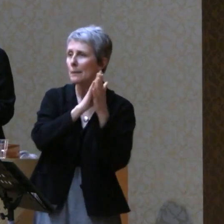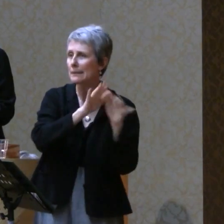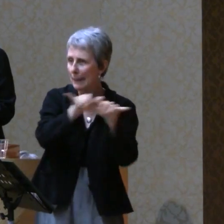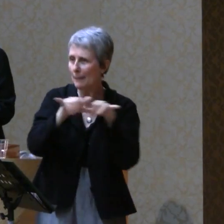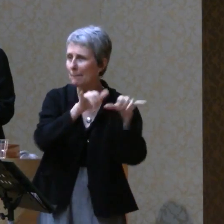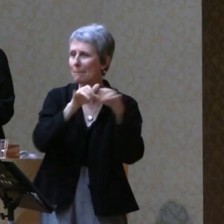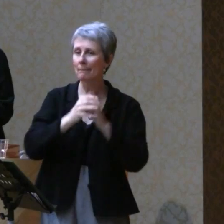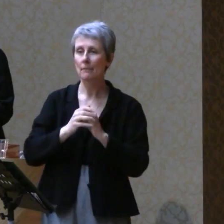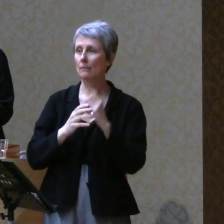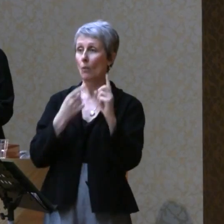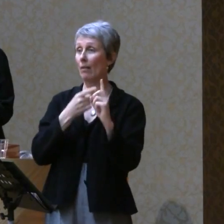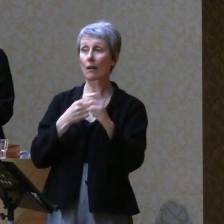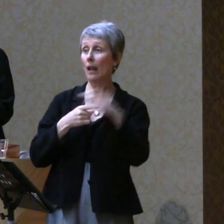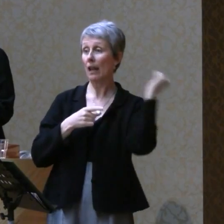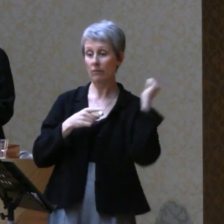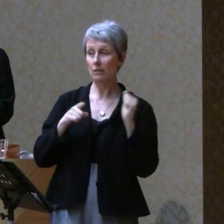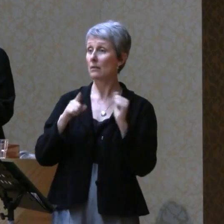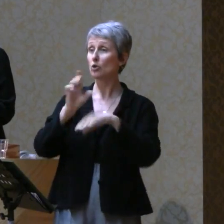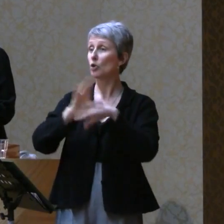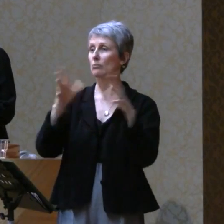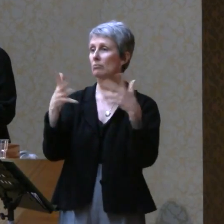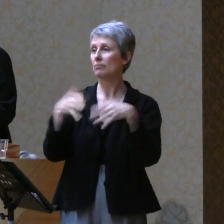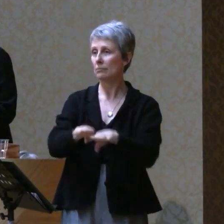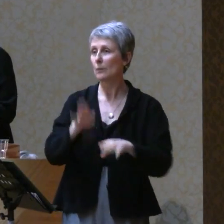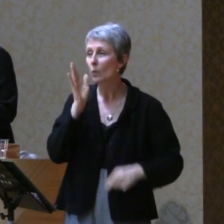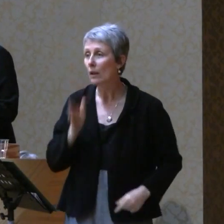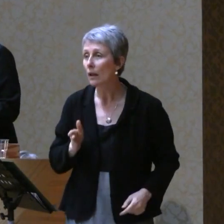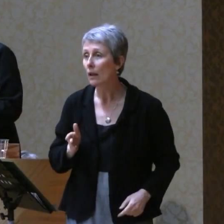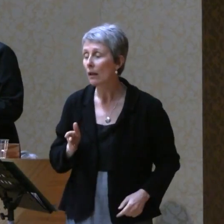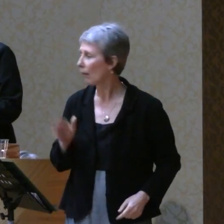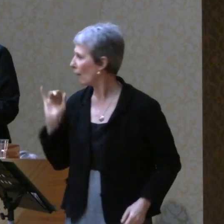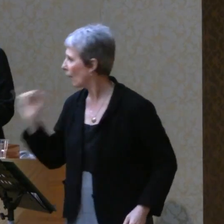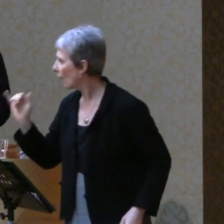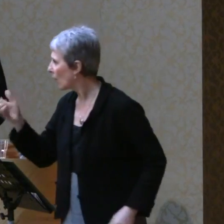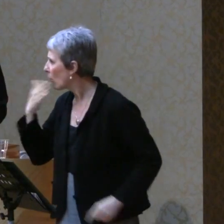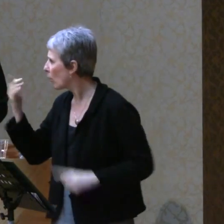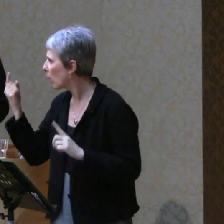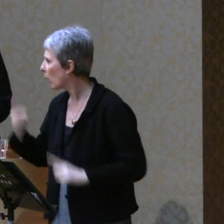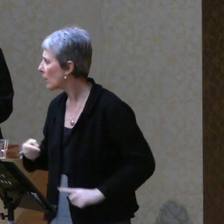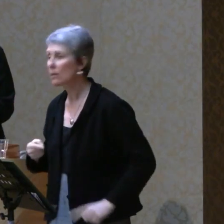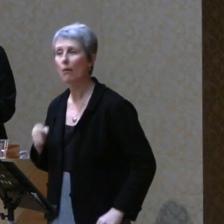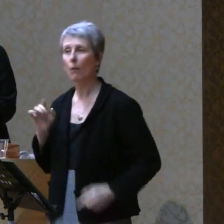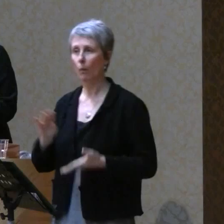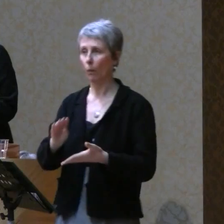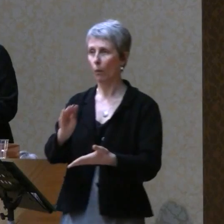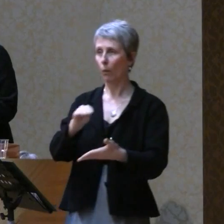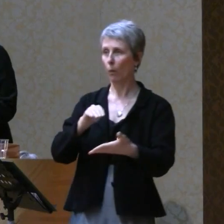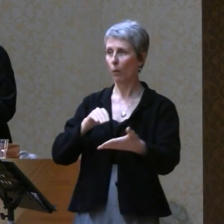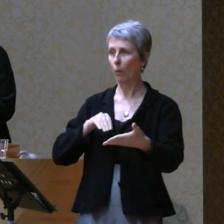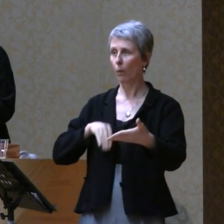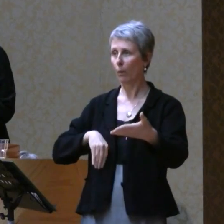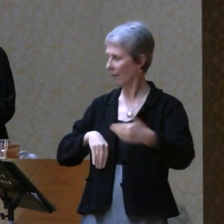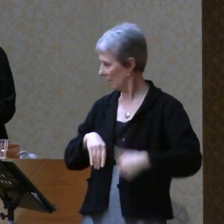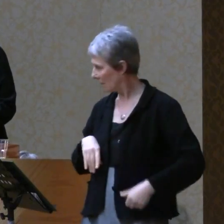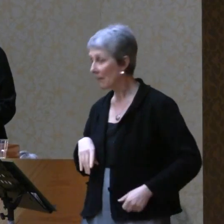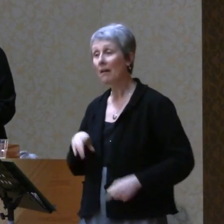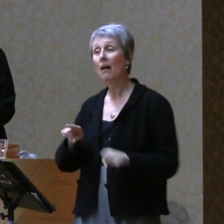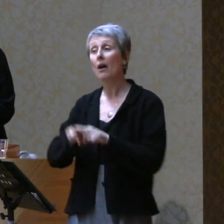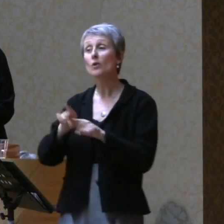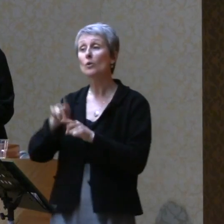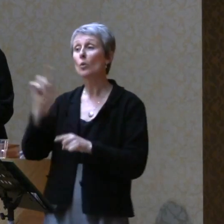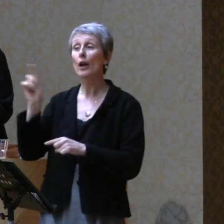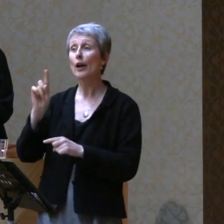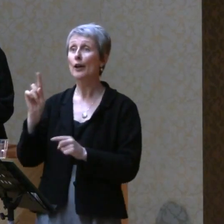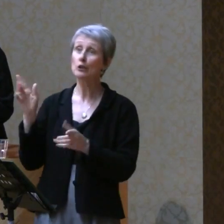to also lead, it was not going to be sustainable. This was really good stuff. The cheapest place to hold a conference